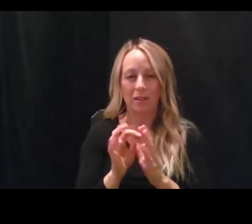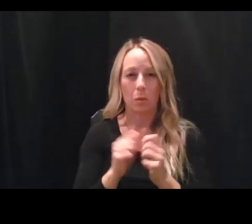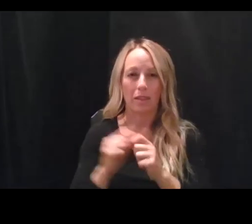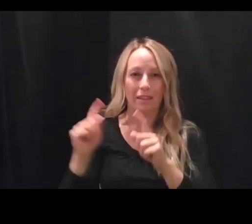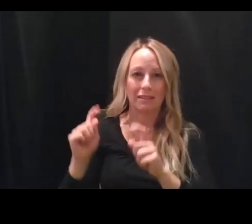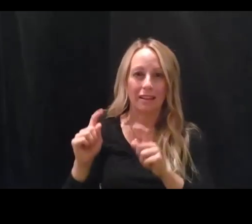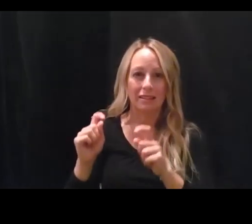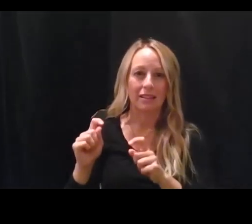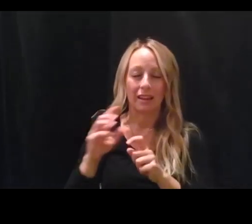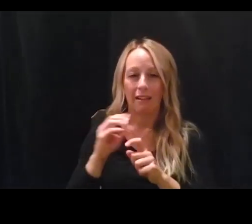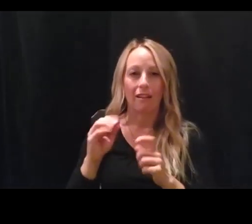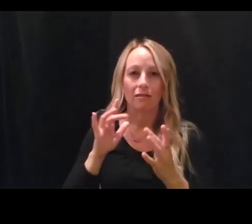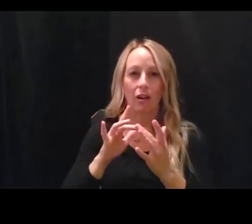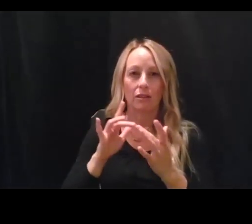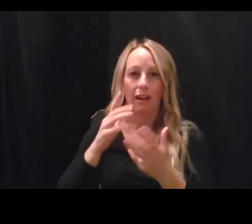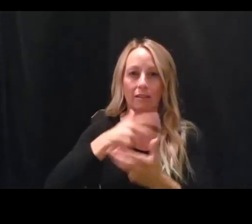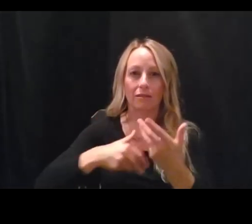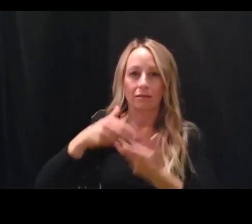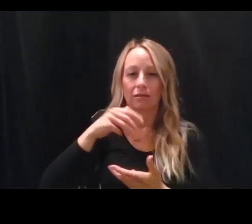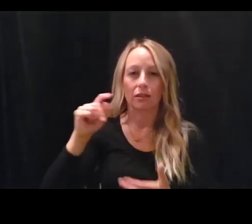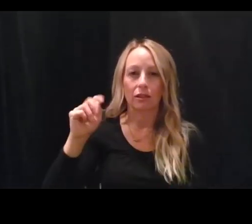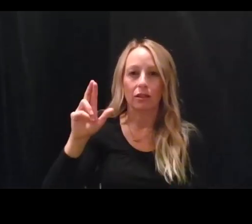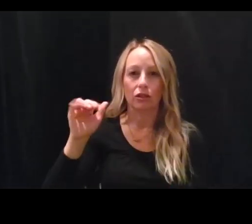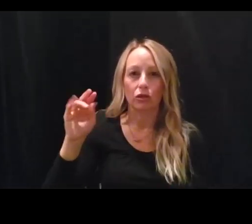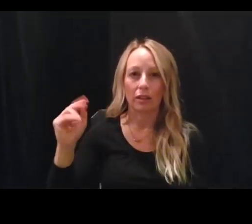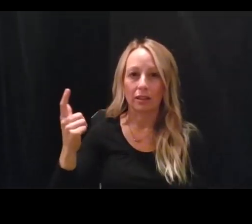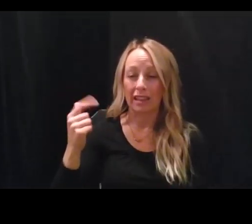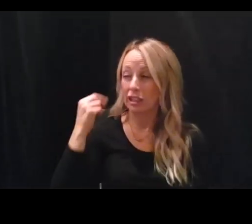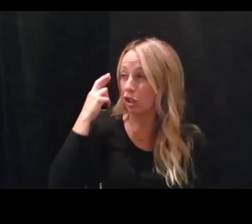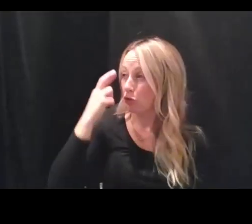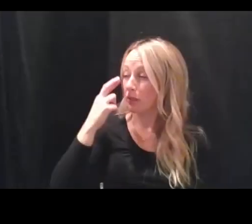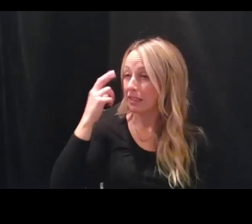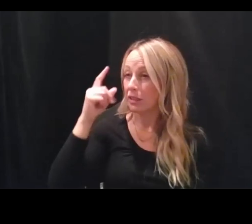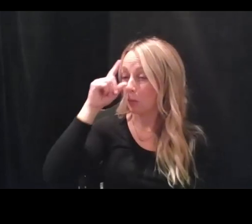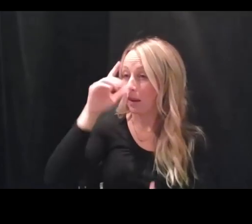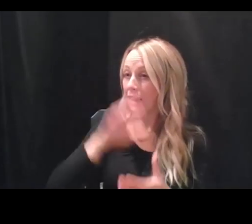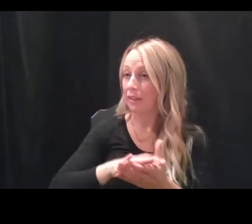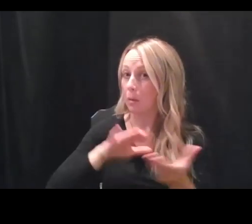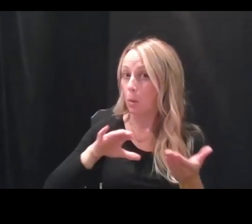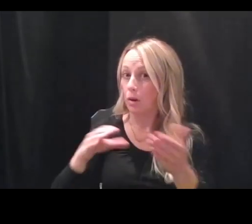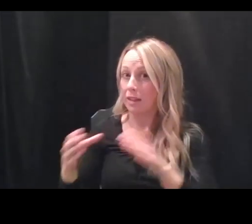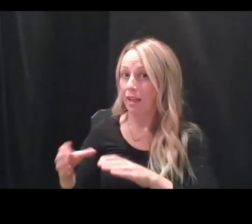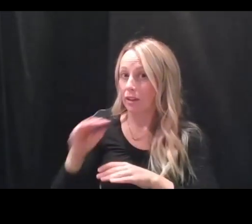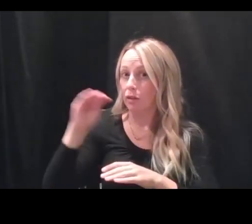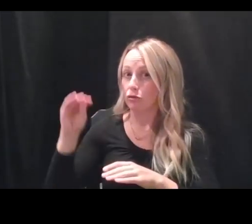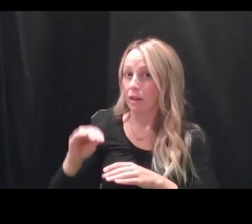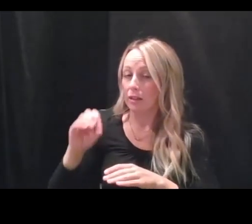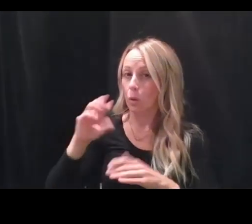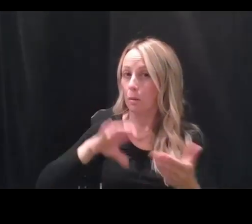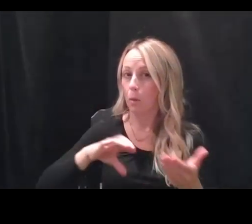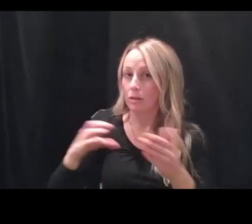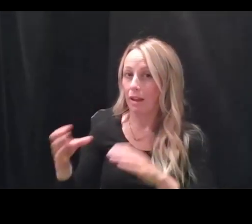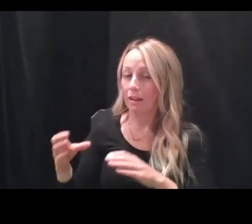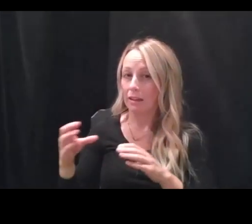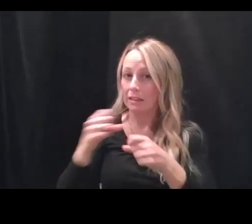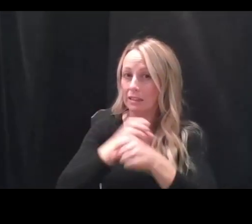and contact tracing. And is there reason to believe that mortality rates or mortality statistics, would there also be